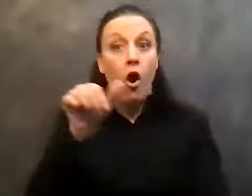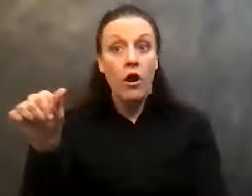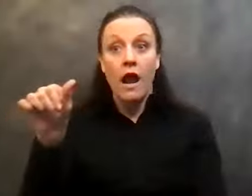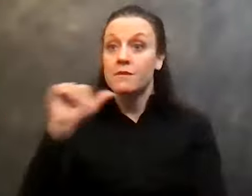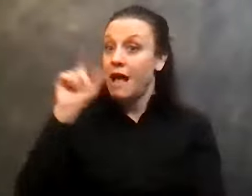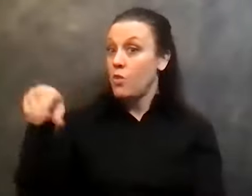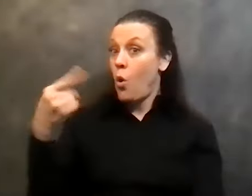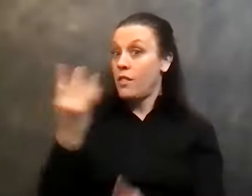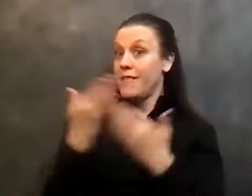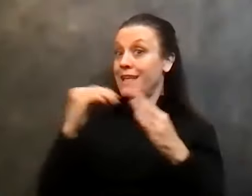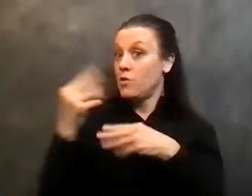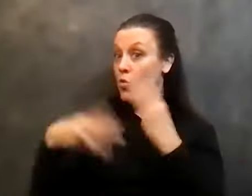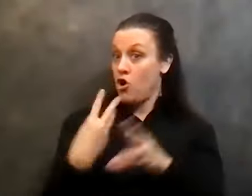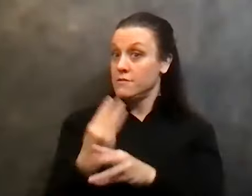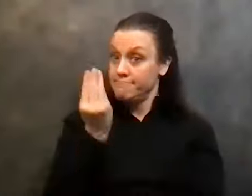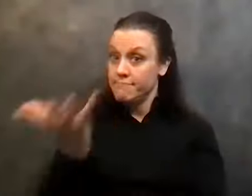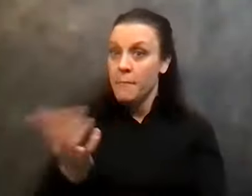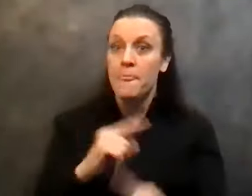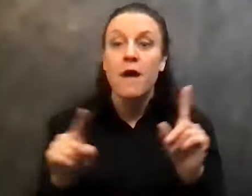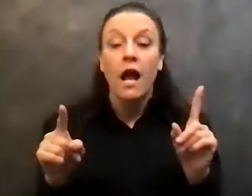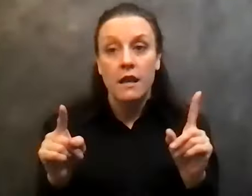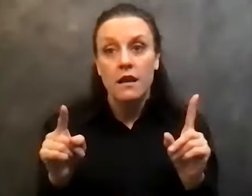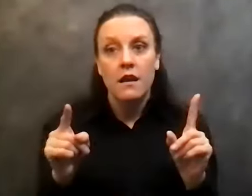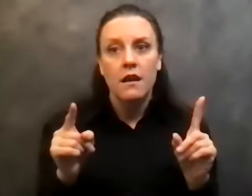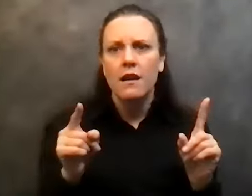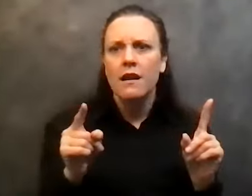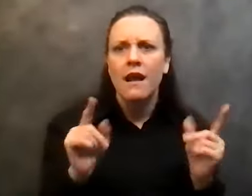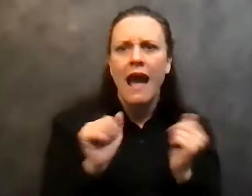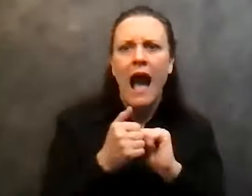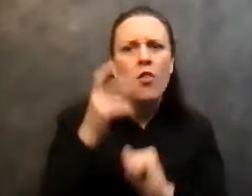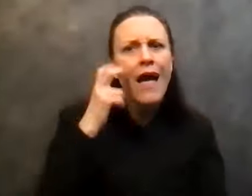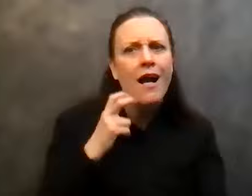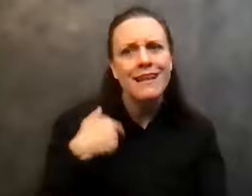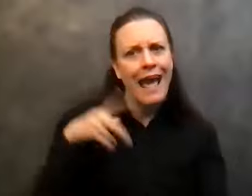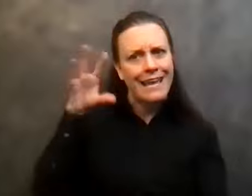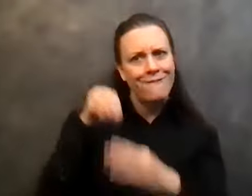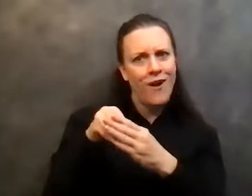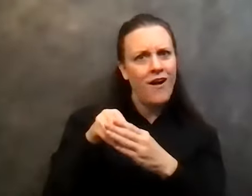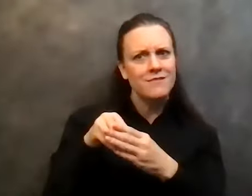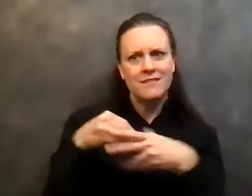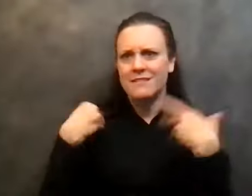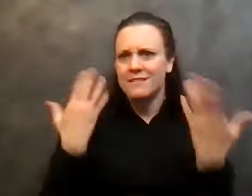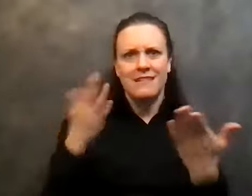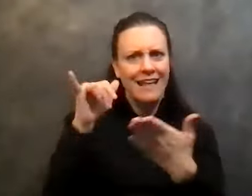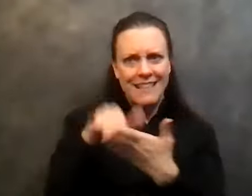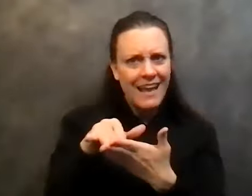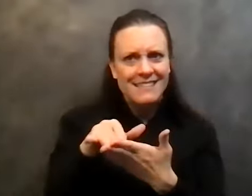thing in the world, but, uh, but how the hell did I get involved with something like that? You know, I,